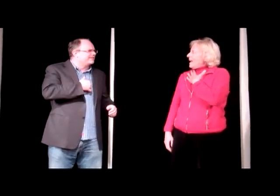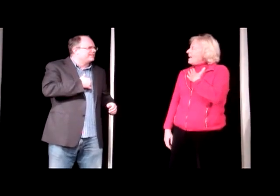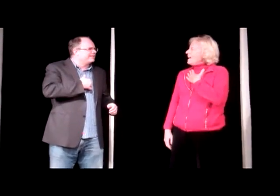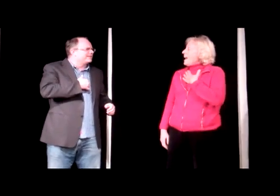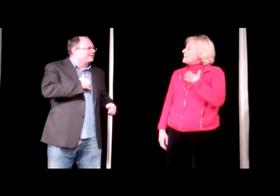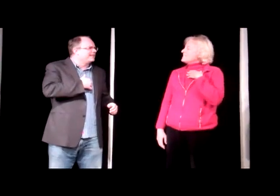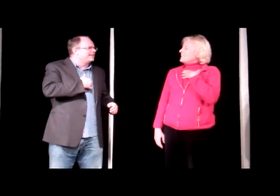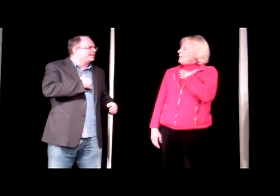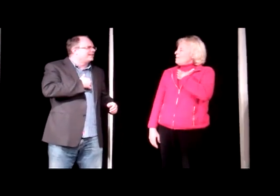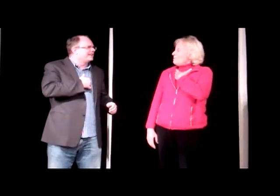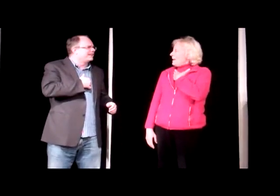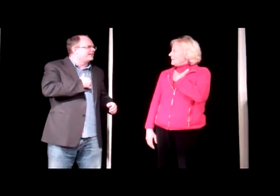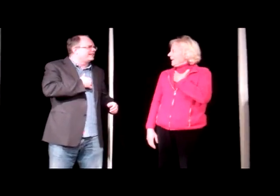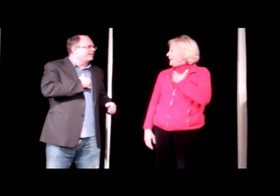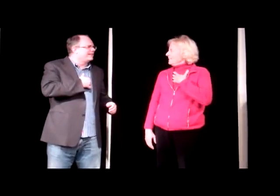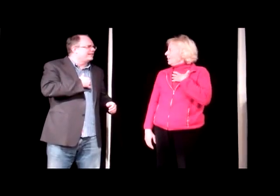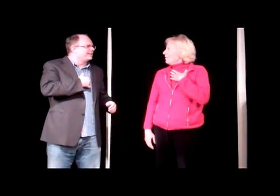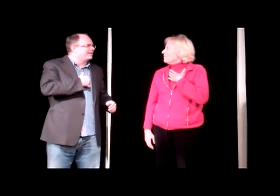I said, my gay nerves.